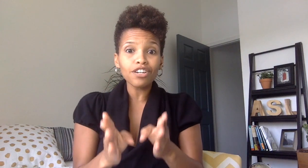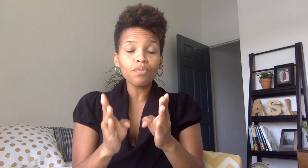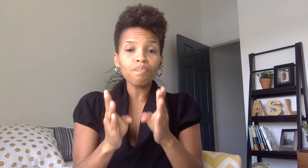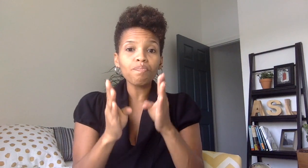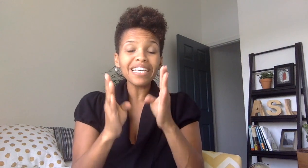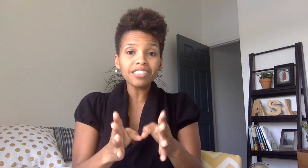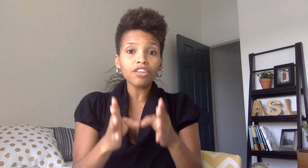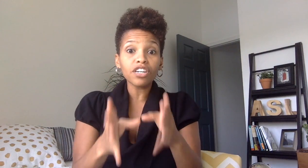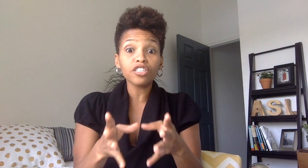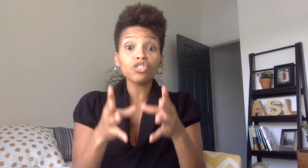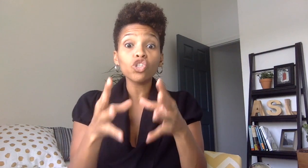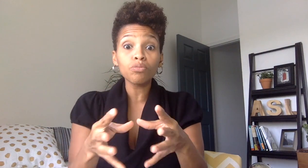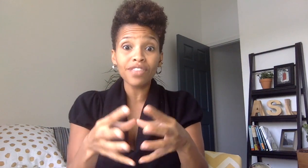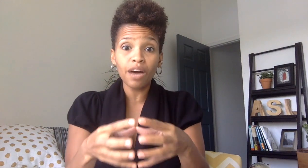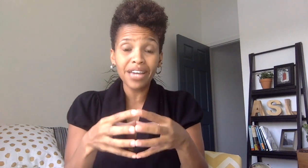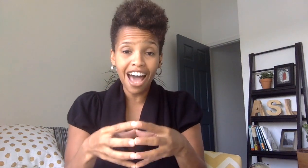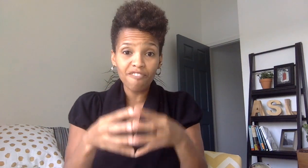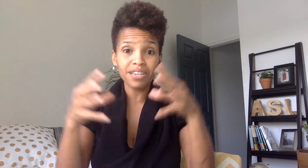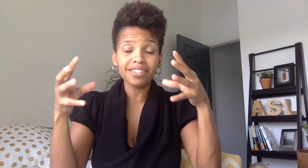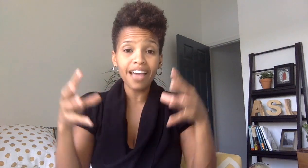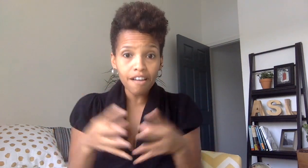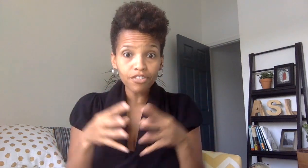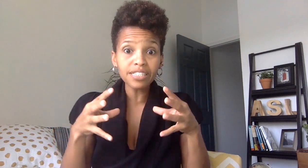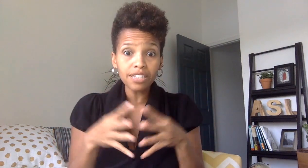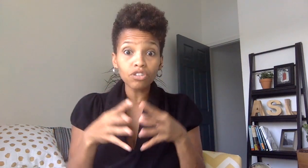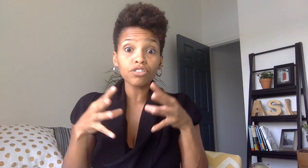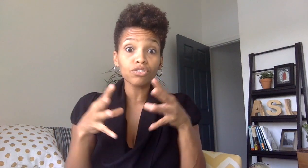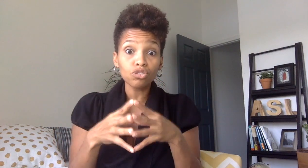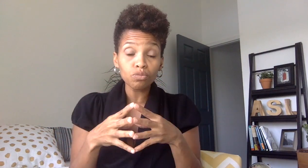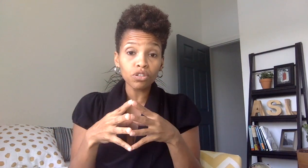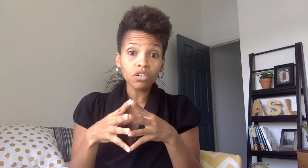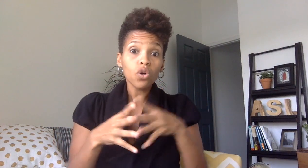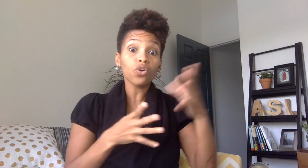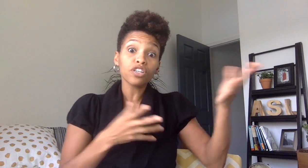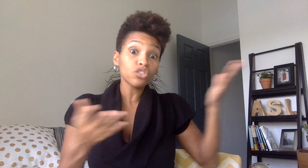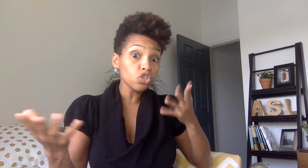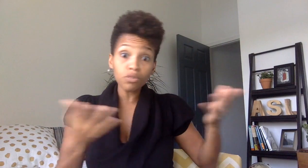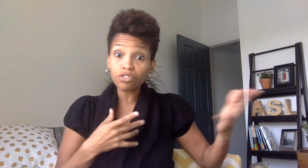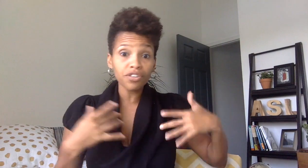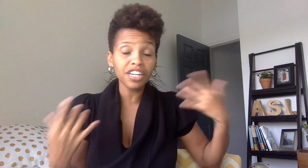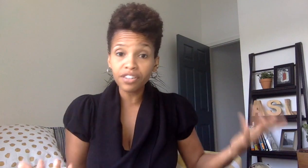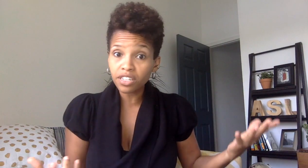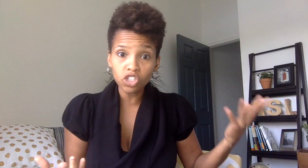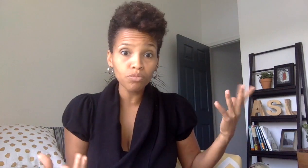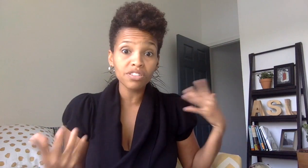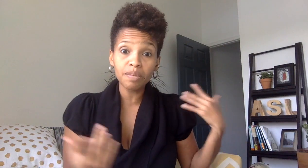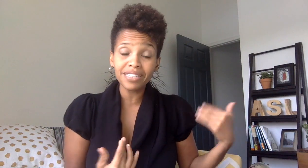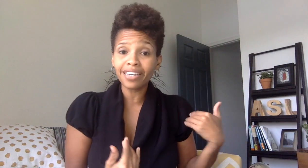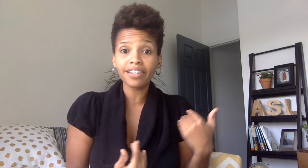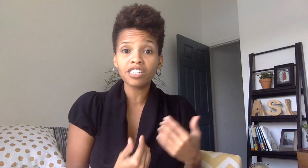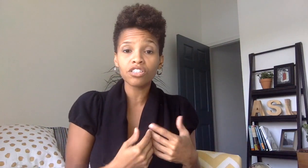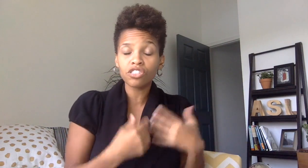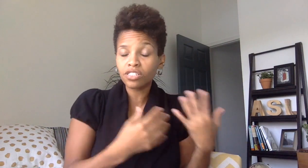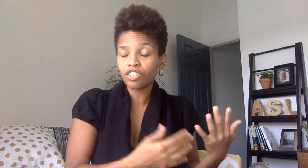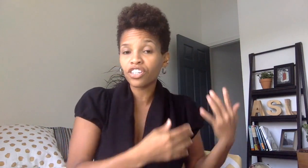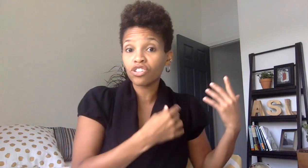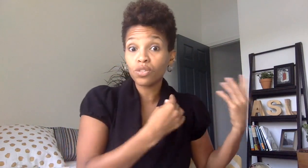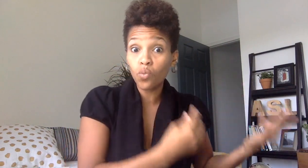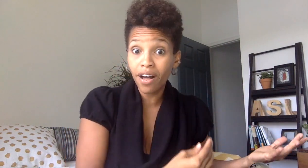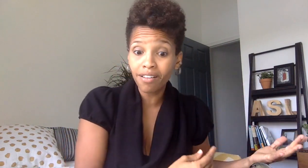based on the consumer that we have because every single consumer or consumers our hearing consumers need to be taking into consideration as well